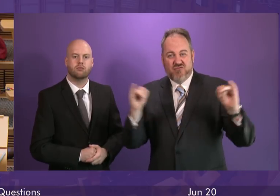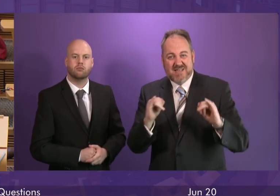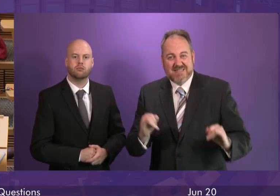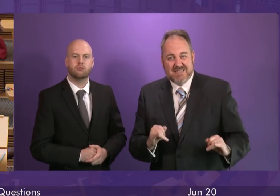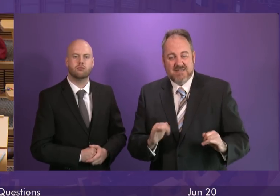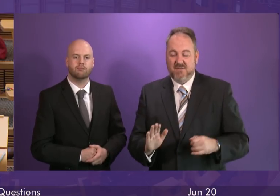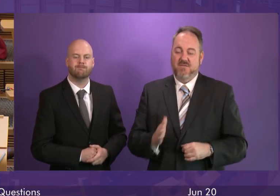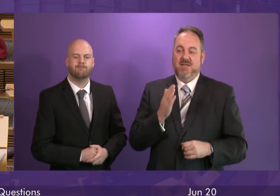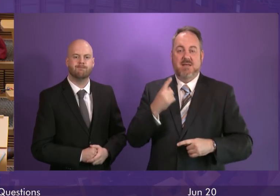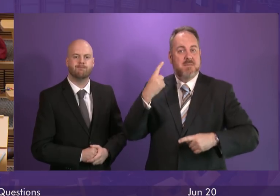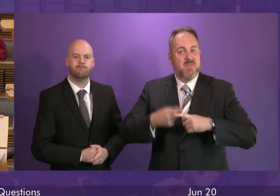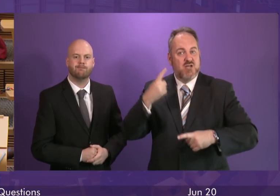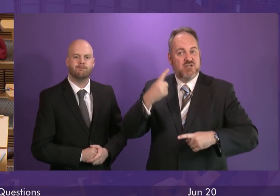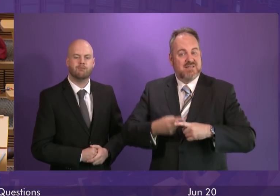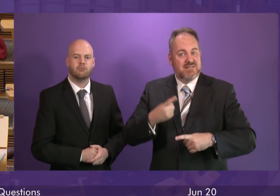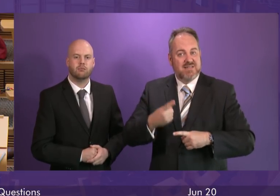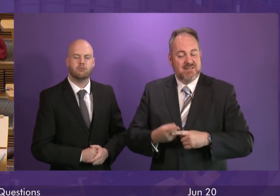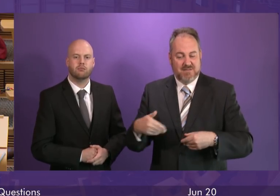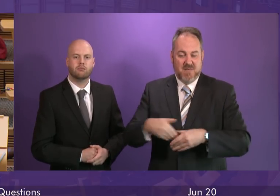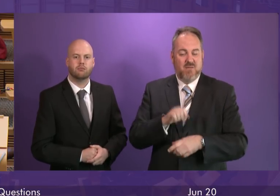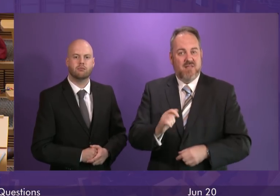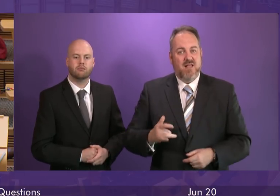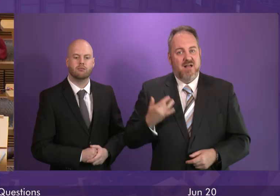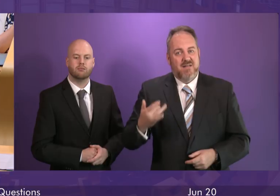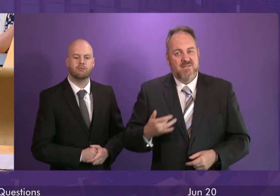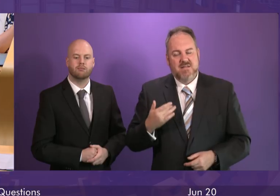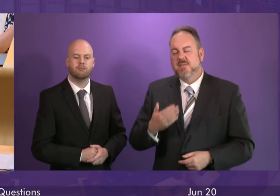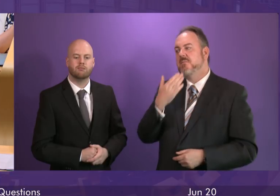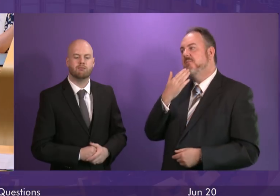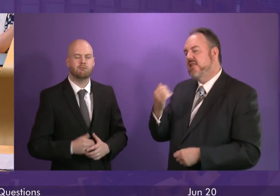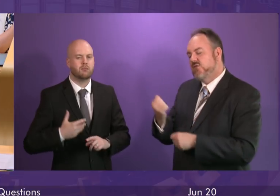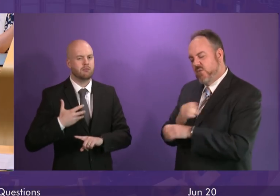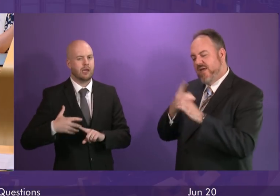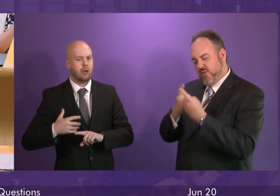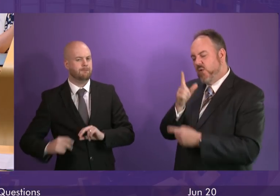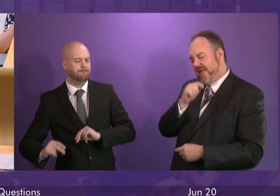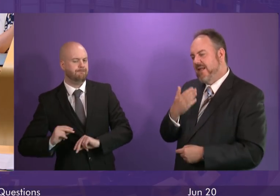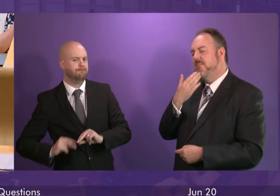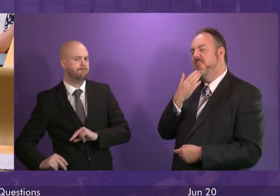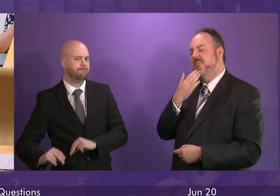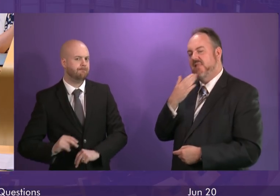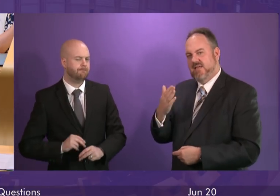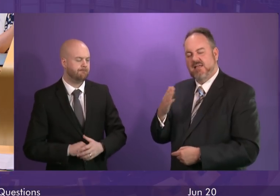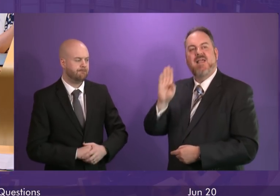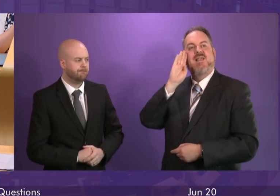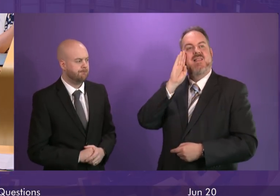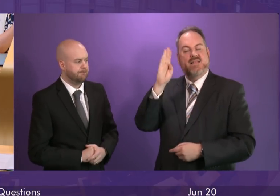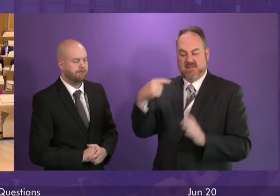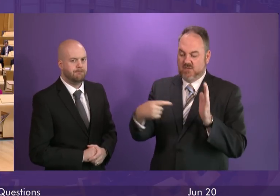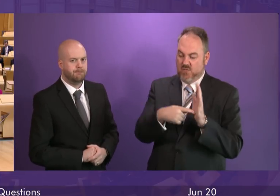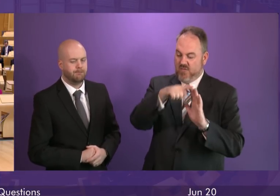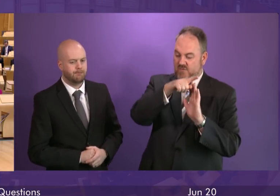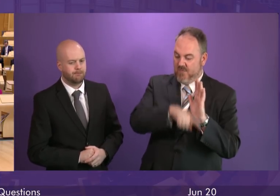emergency situations. So, First Minister, will you do everything that you can? Will you listen to this report?